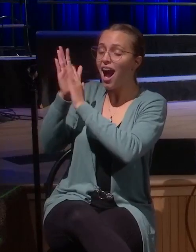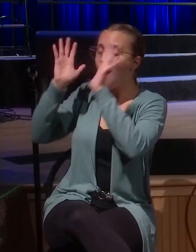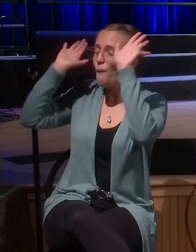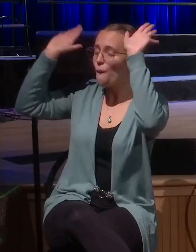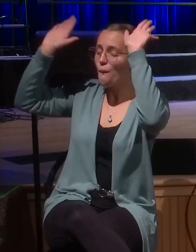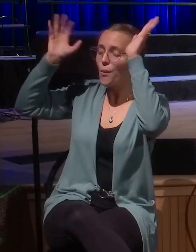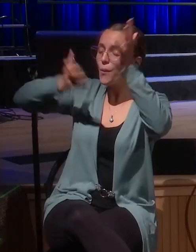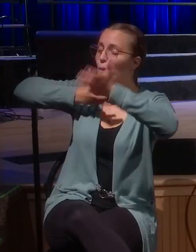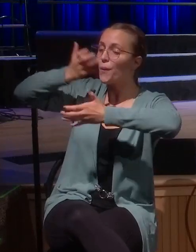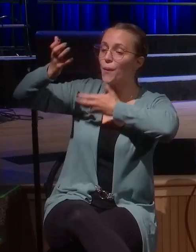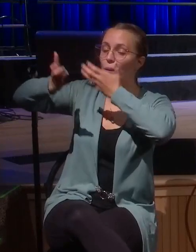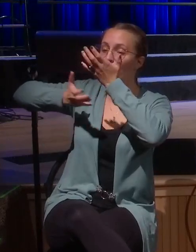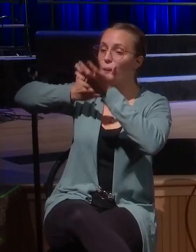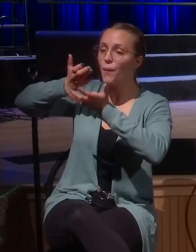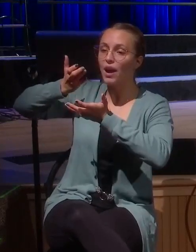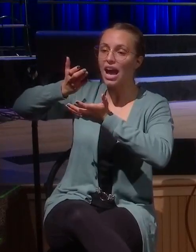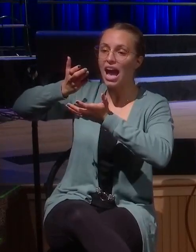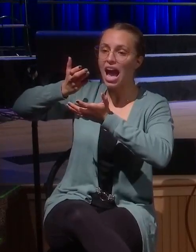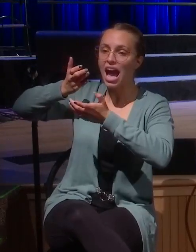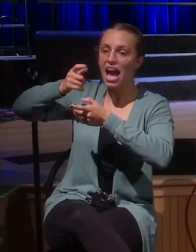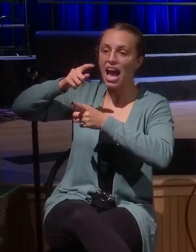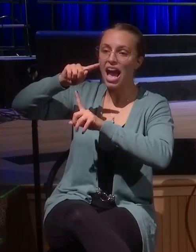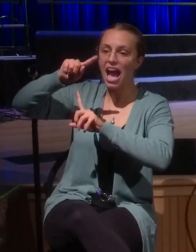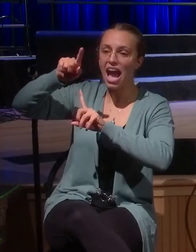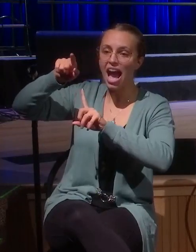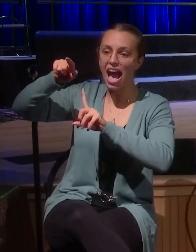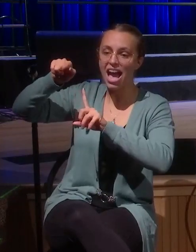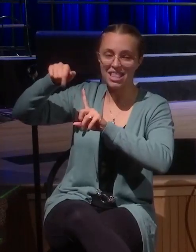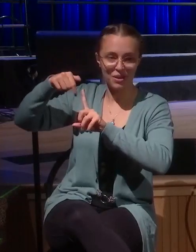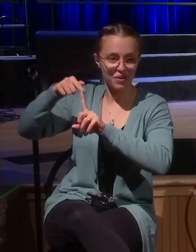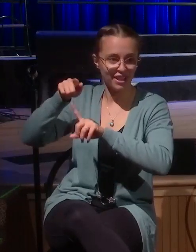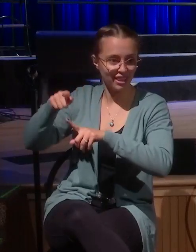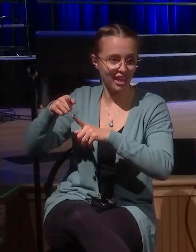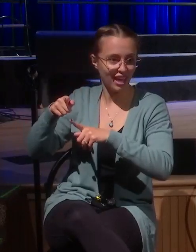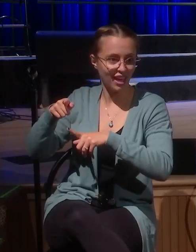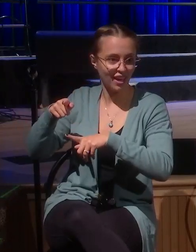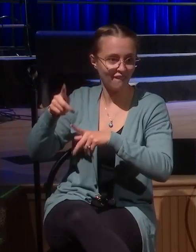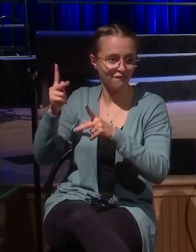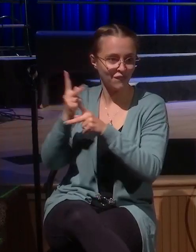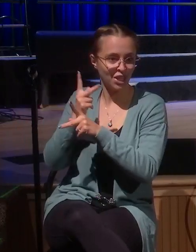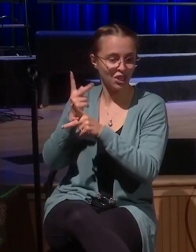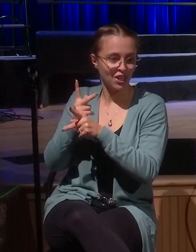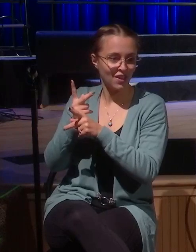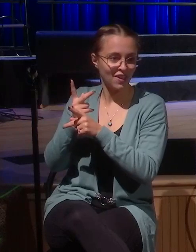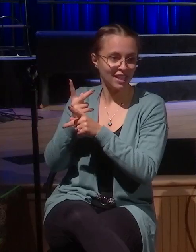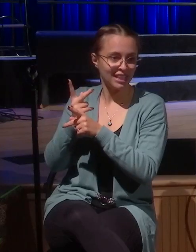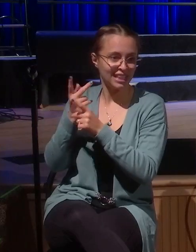And when it turned out not to be the earthly kingdom that they thought, many of them turned away and turned against him.